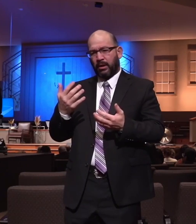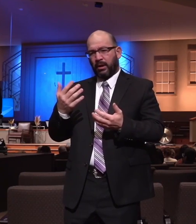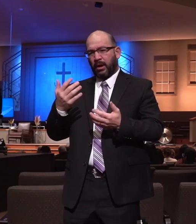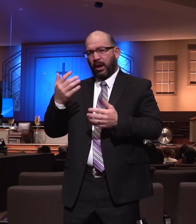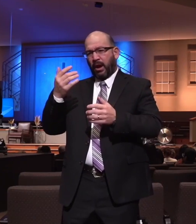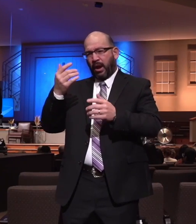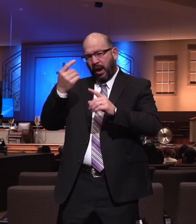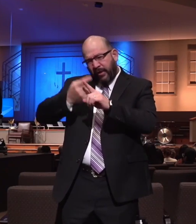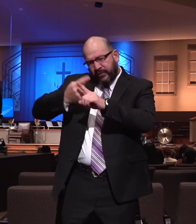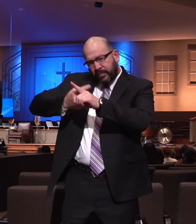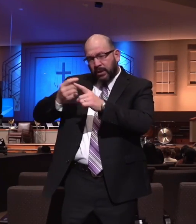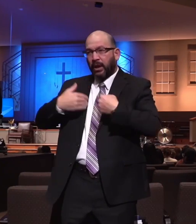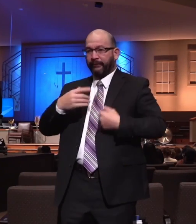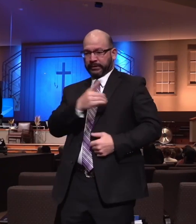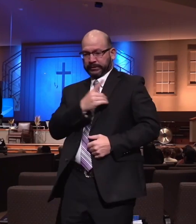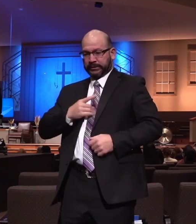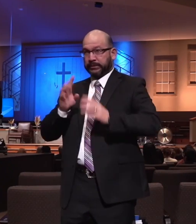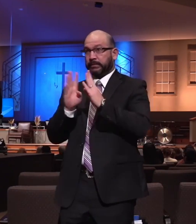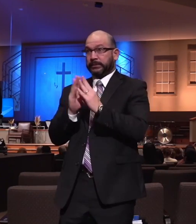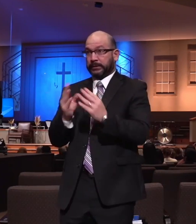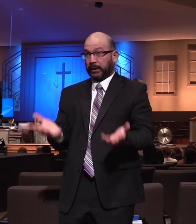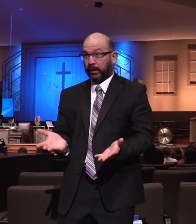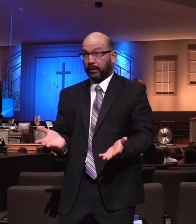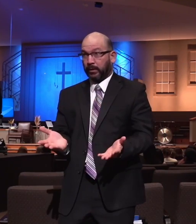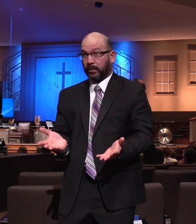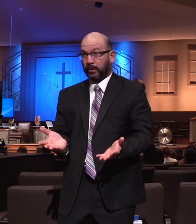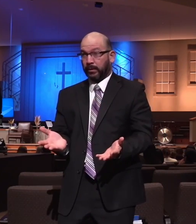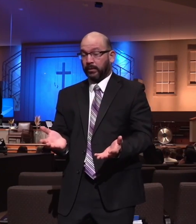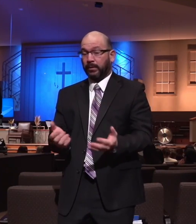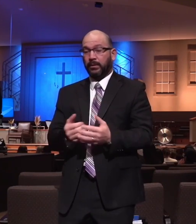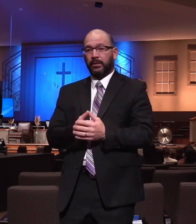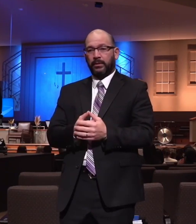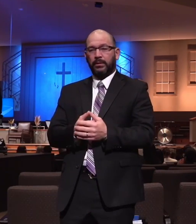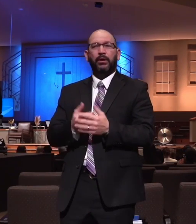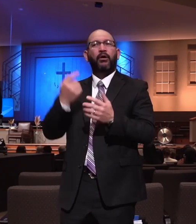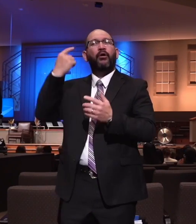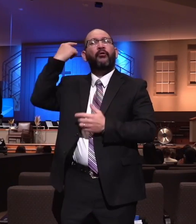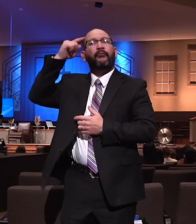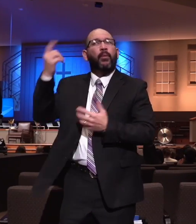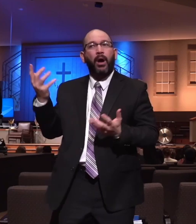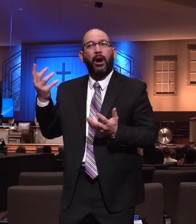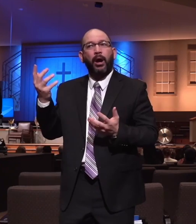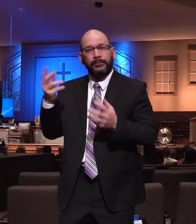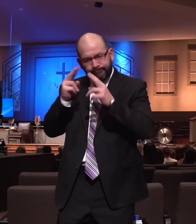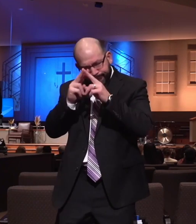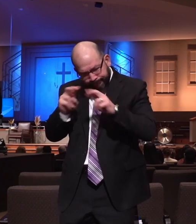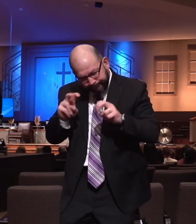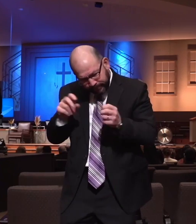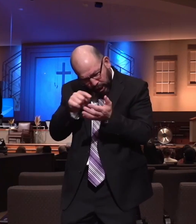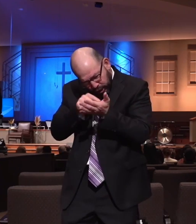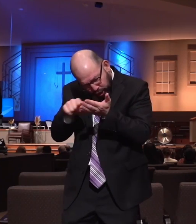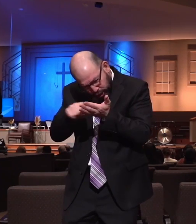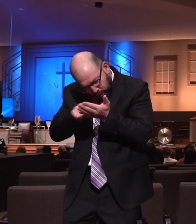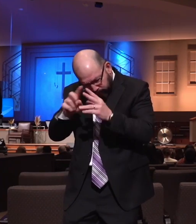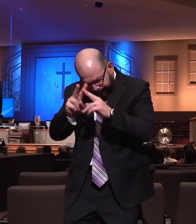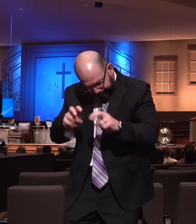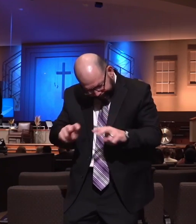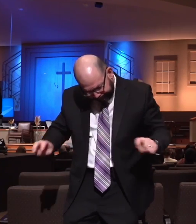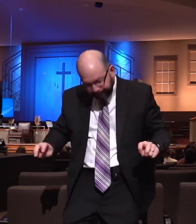deacons meeting. And I think about these times, these are assessment times to make sure that things are being taken care of, whether it's the widows